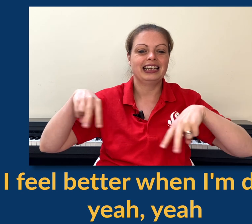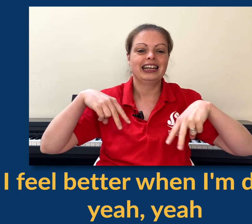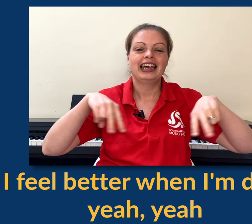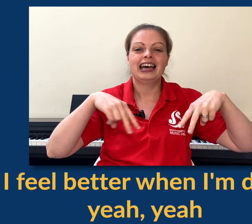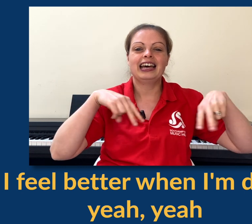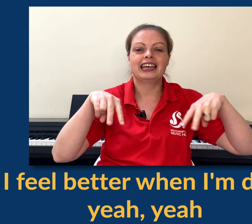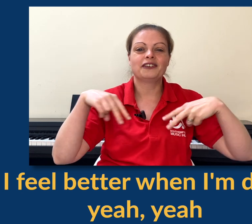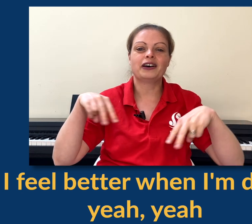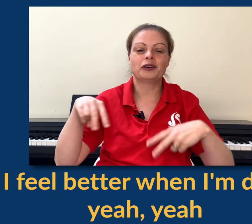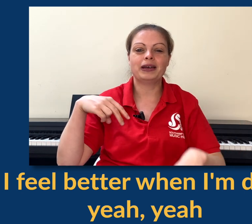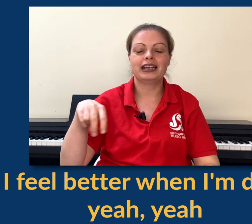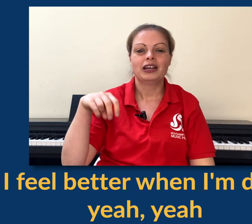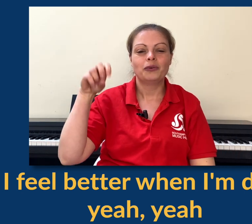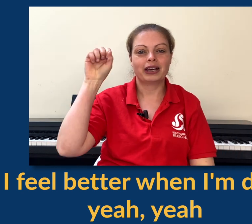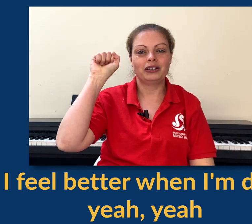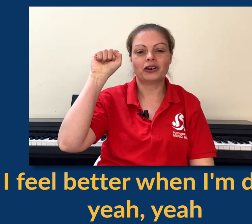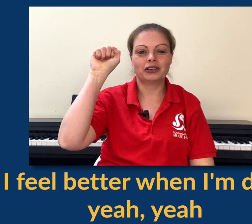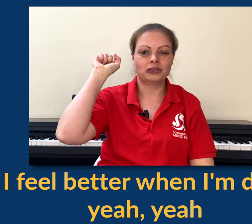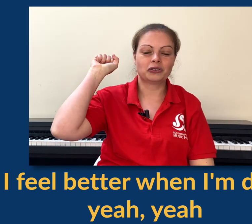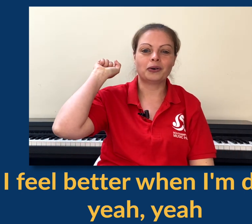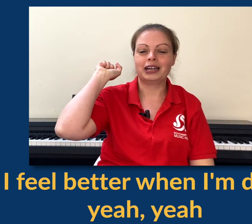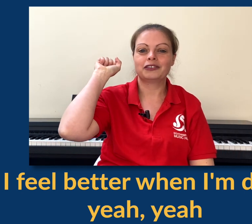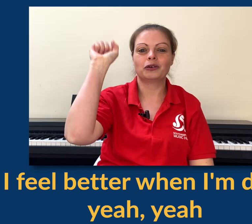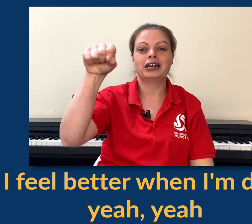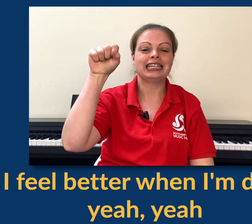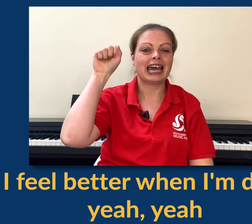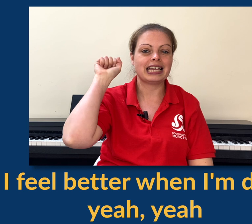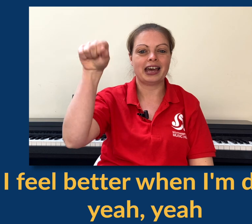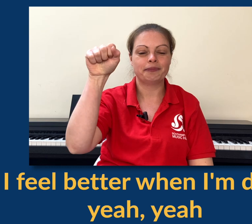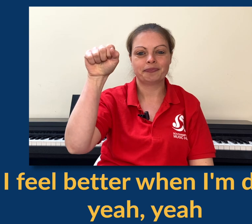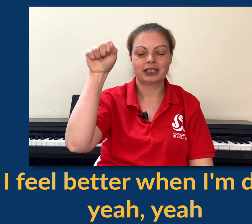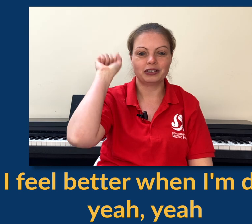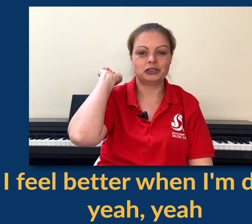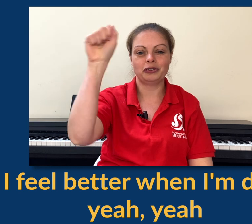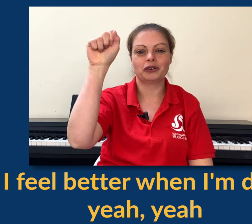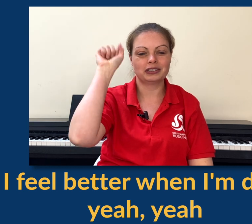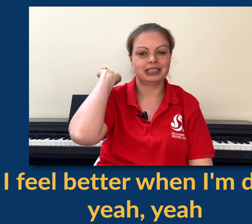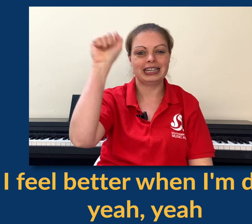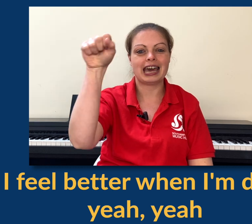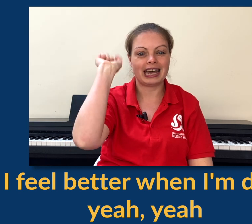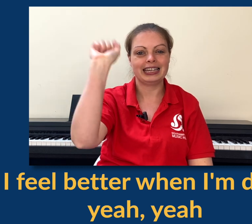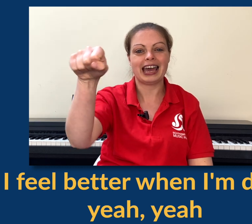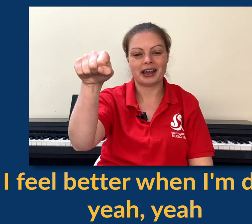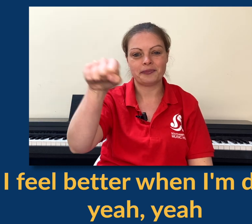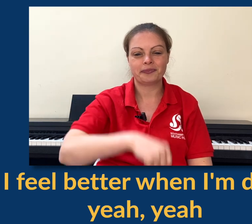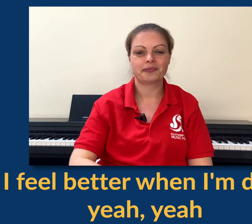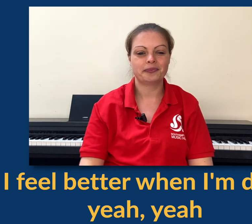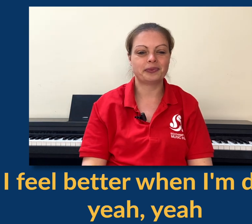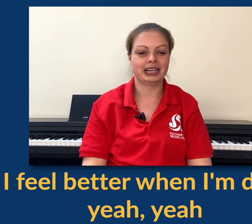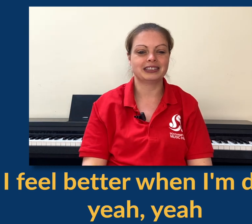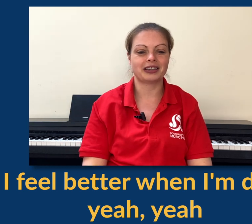Okay. And then the final bit, we're going to knock at the door twice for the word. Yeah. Yeah. So two knocks. Yeah. Yeah.